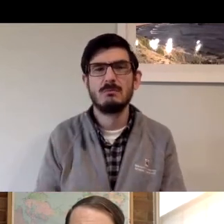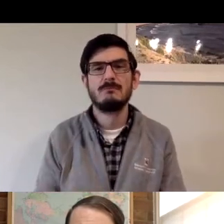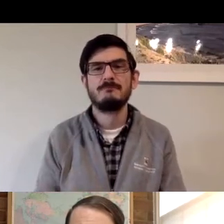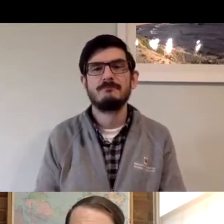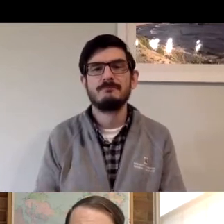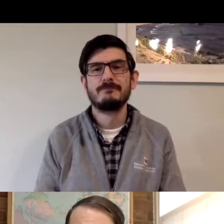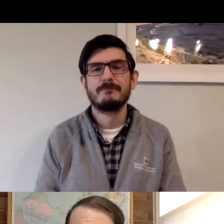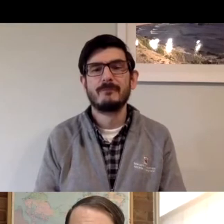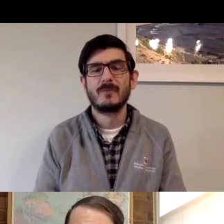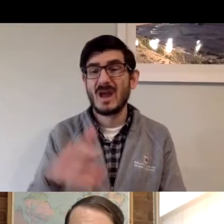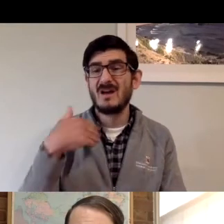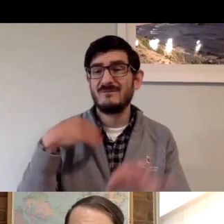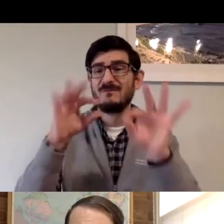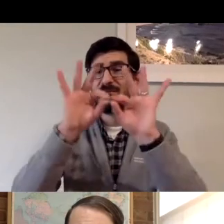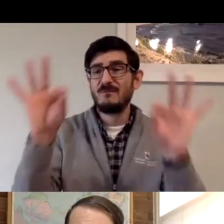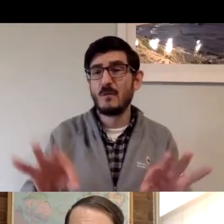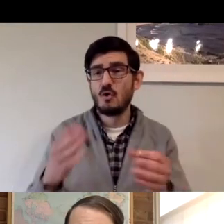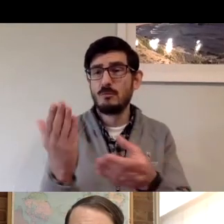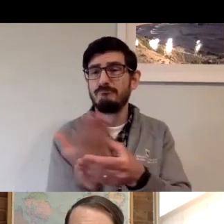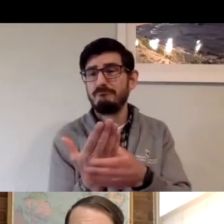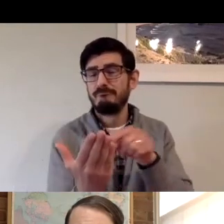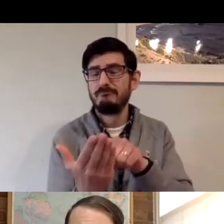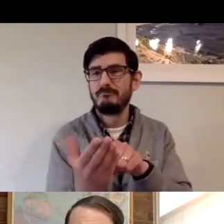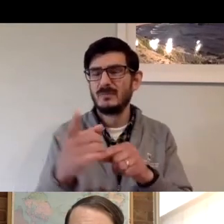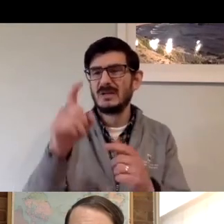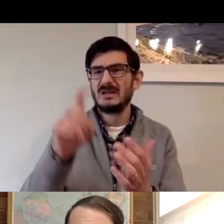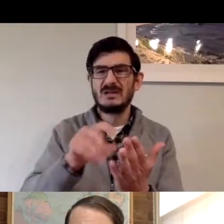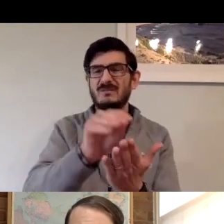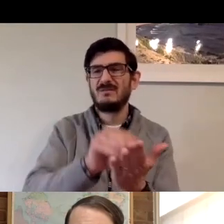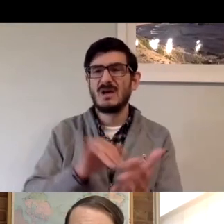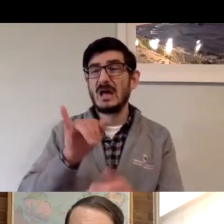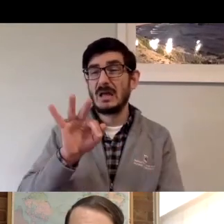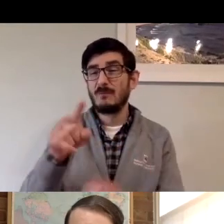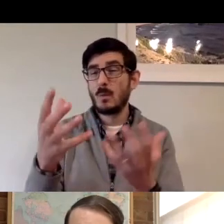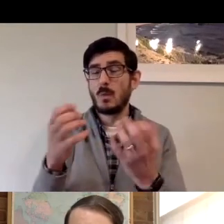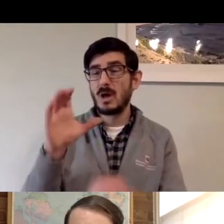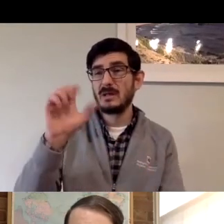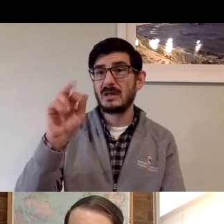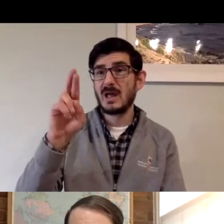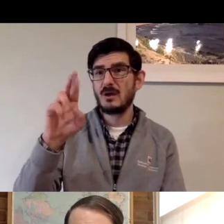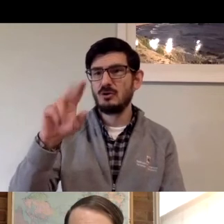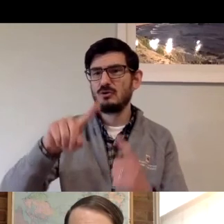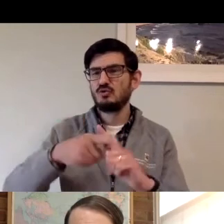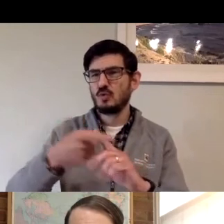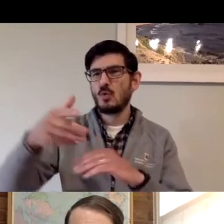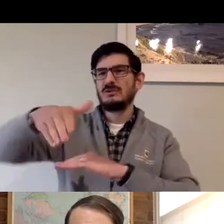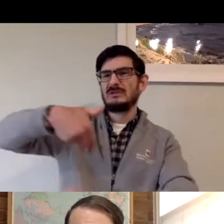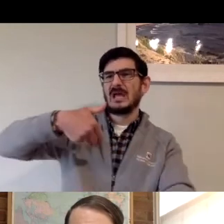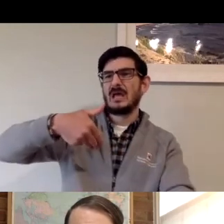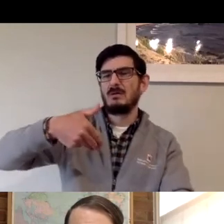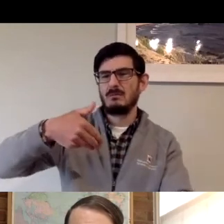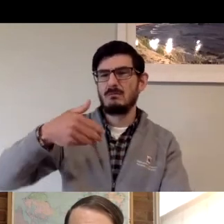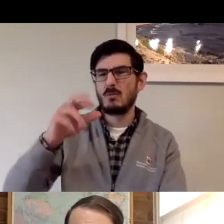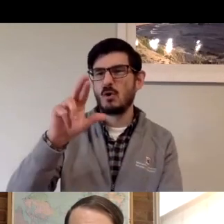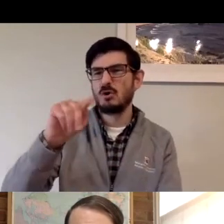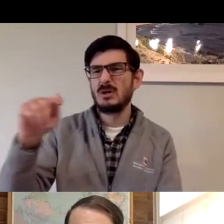to get things done on the IT end and also all the forms that you would need administratively to fill out and submit if you would like